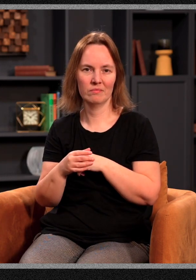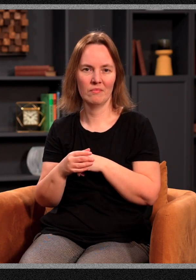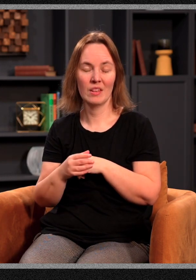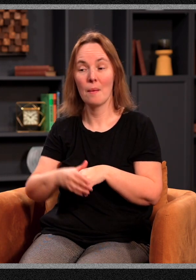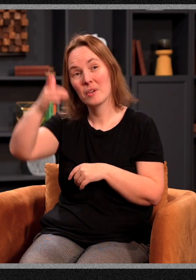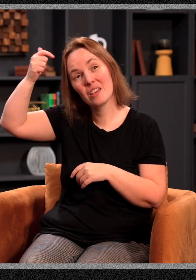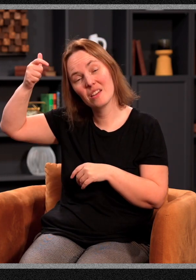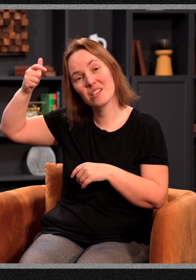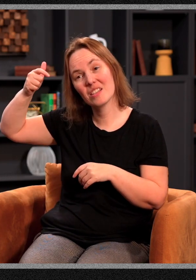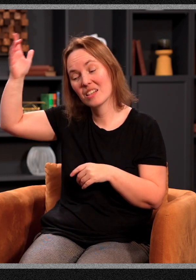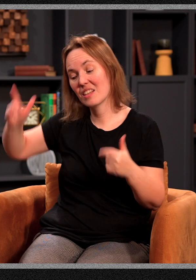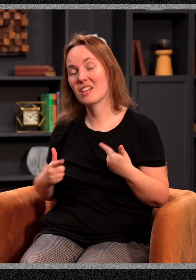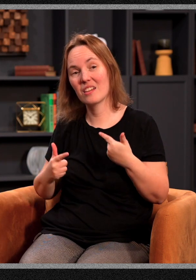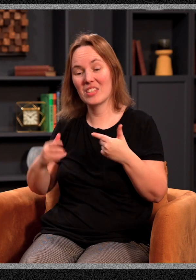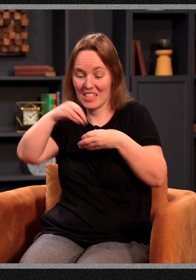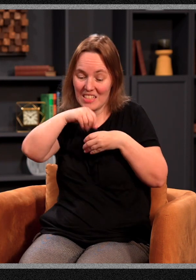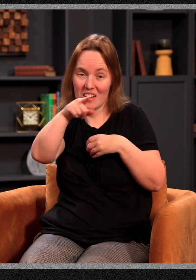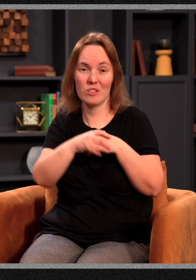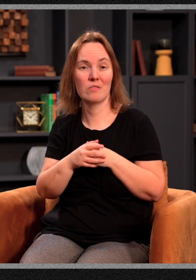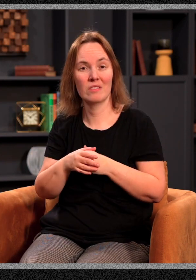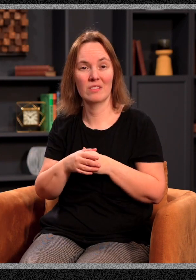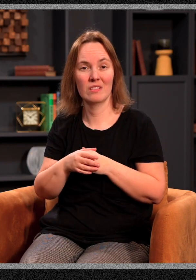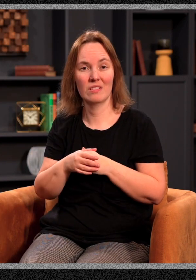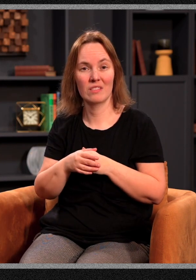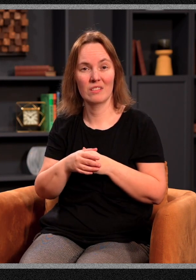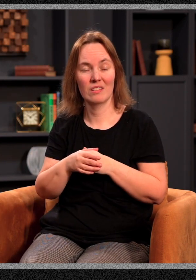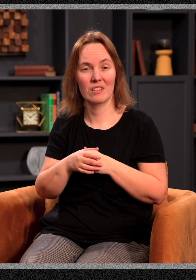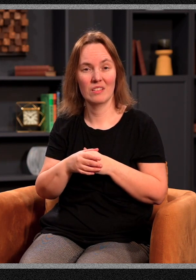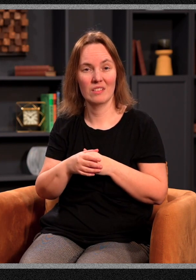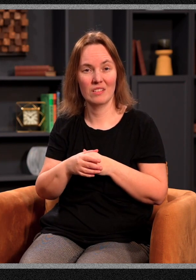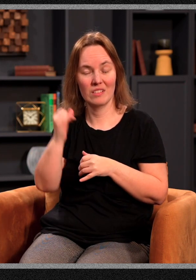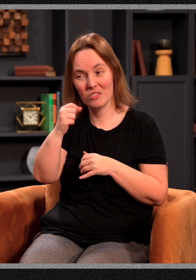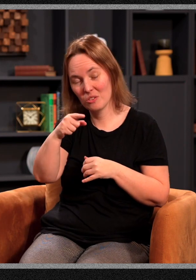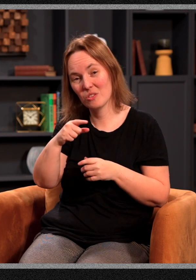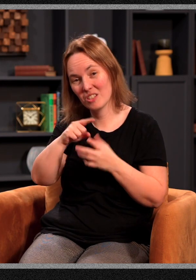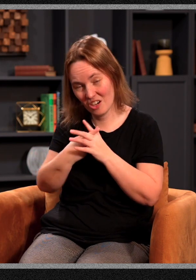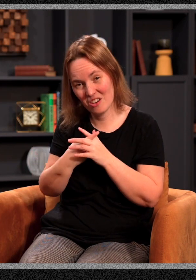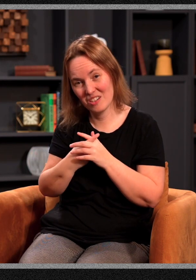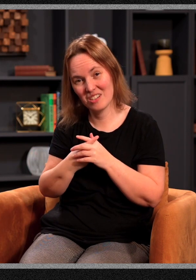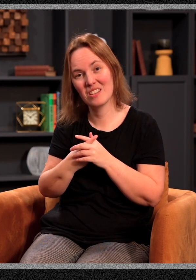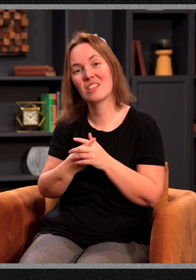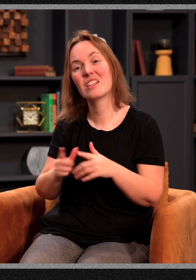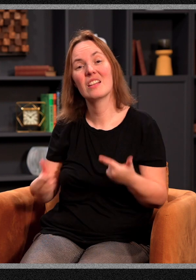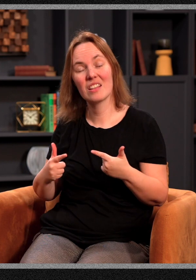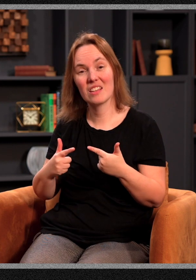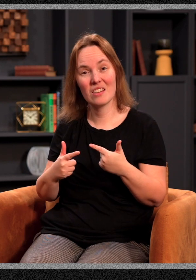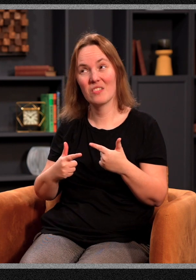because I live inside of you. And if you'll begin to allow me to live my life